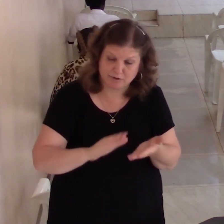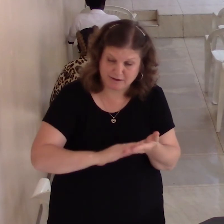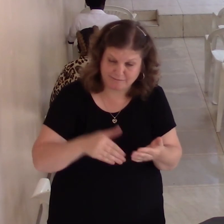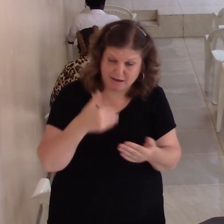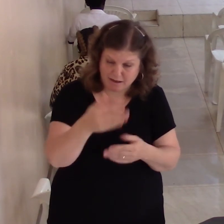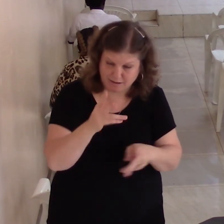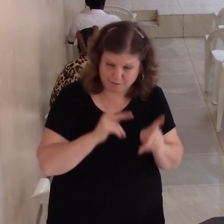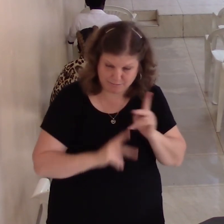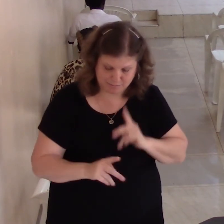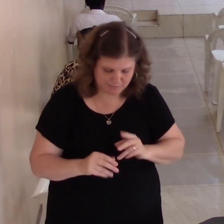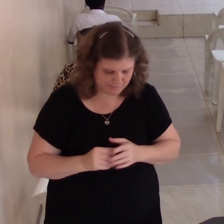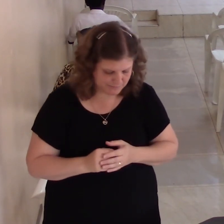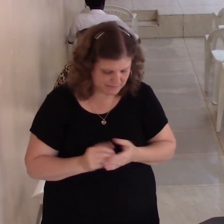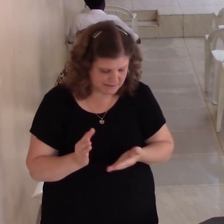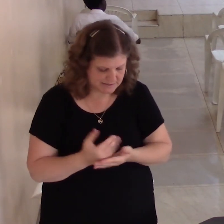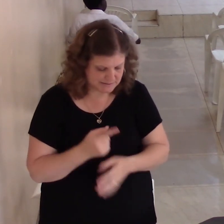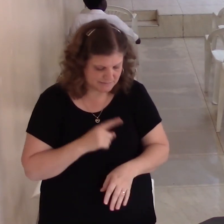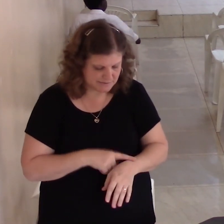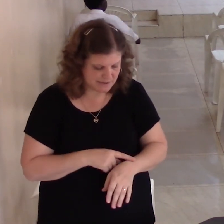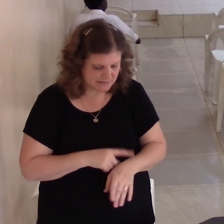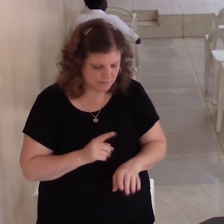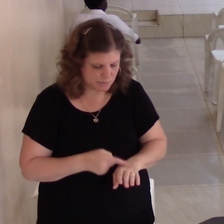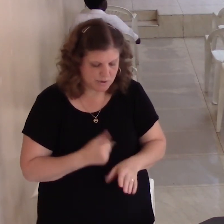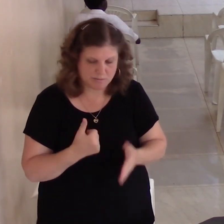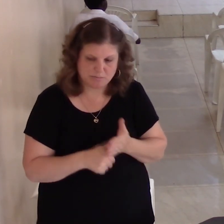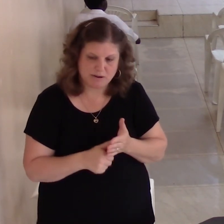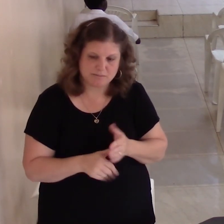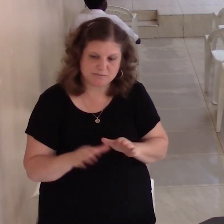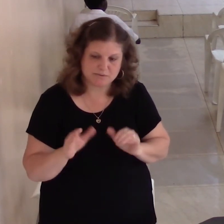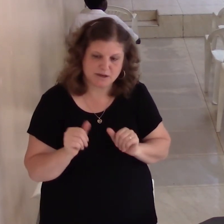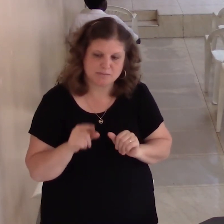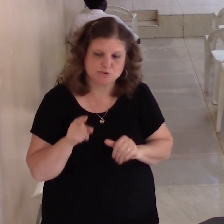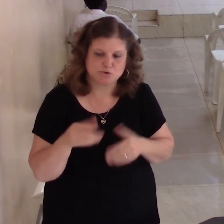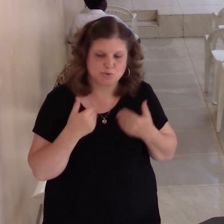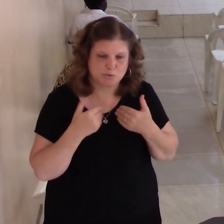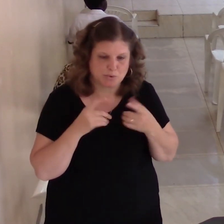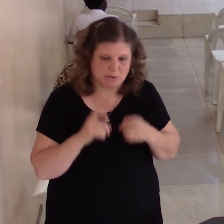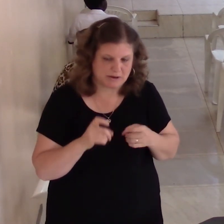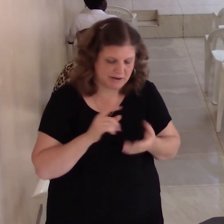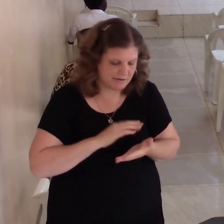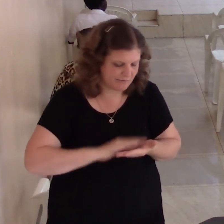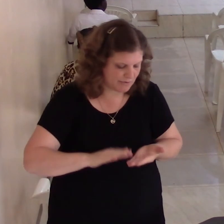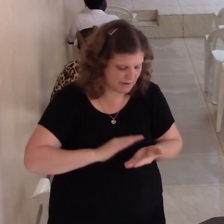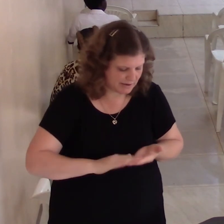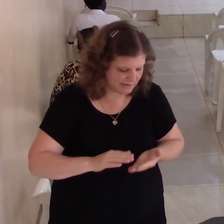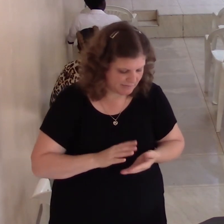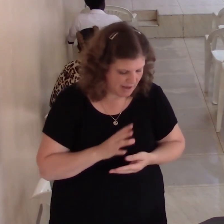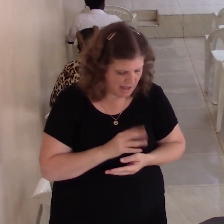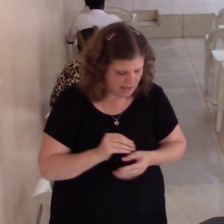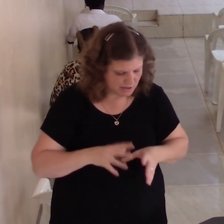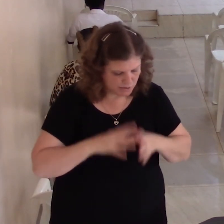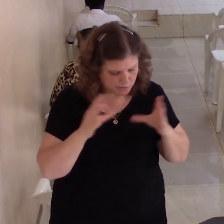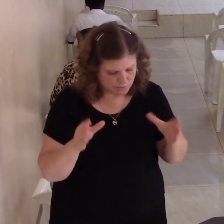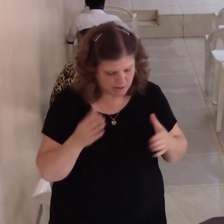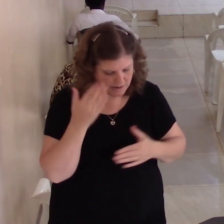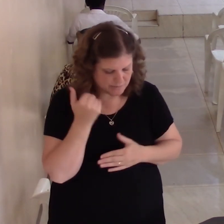sometimes there's some offense that's coming to you that you need to also forgive and when there's mercy unto all them that call upon me